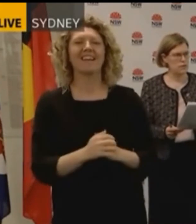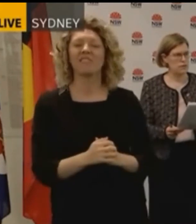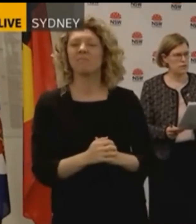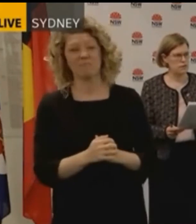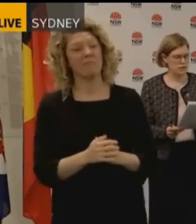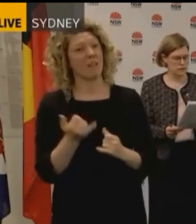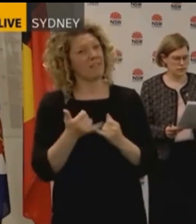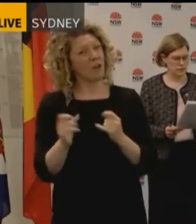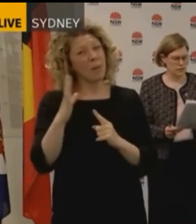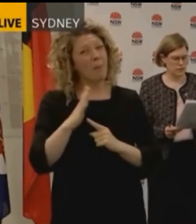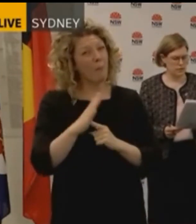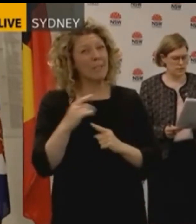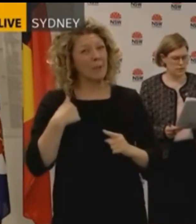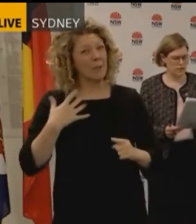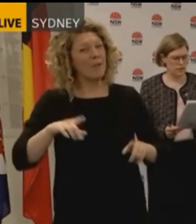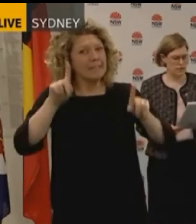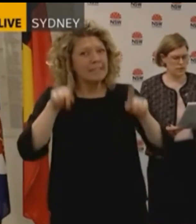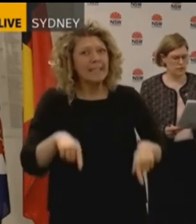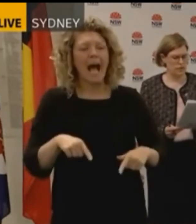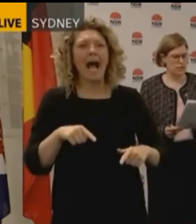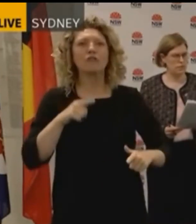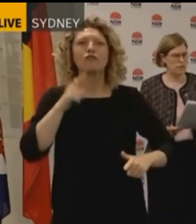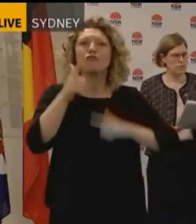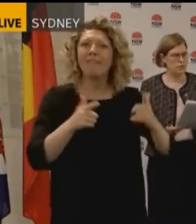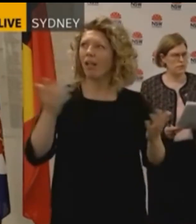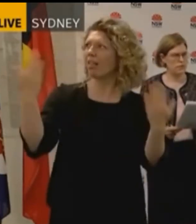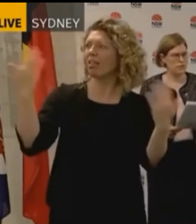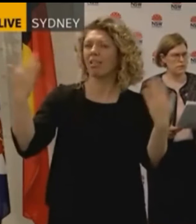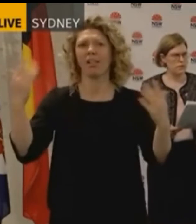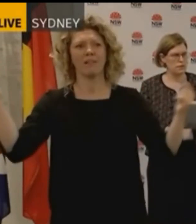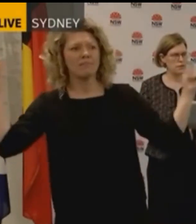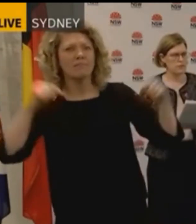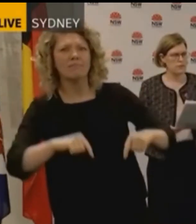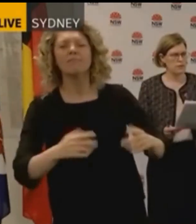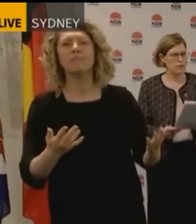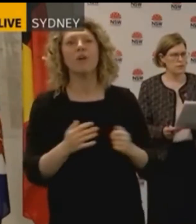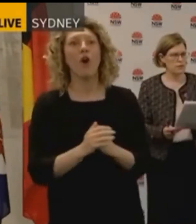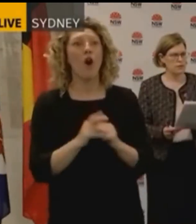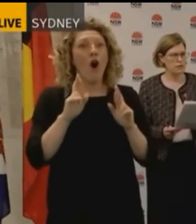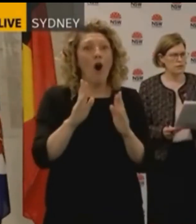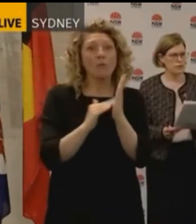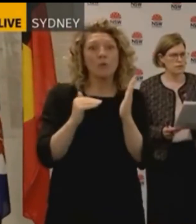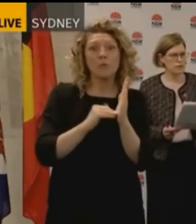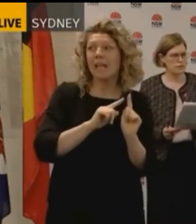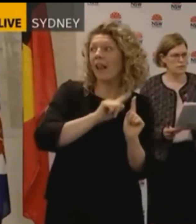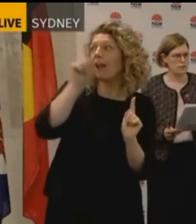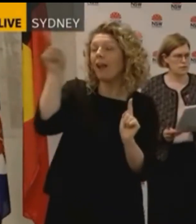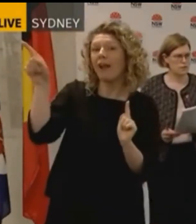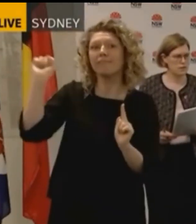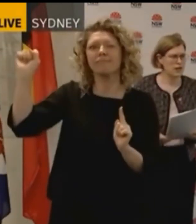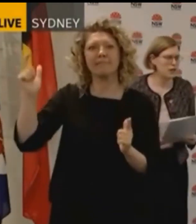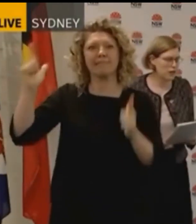important step in bringing back international travel and we hope that Prime Minister O'Dearn returns the favour in the near future.